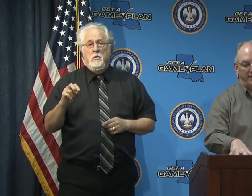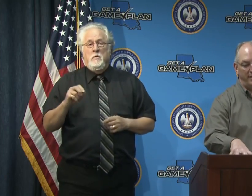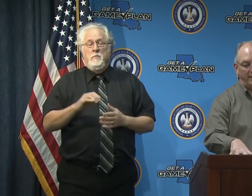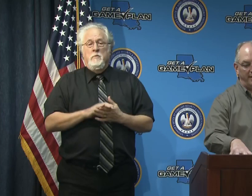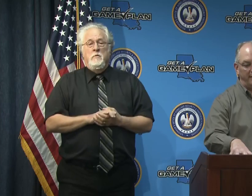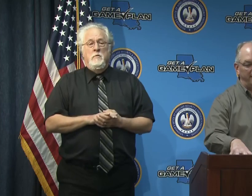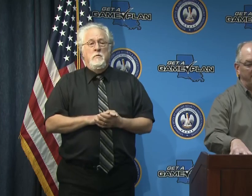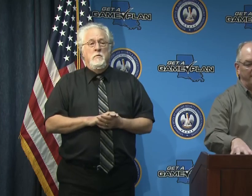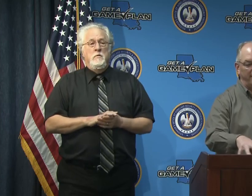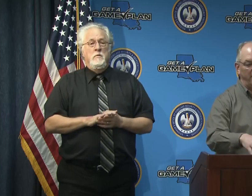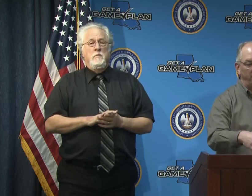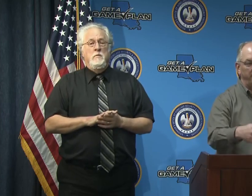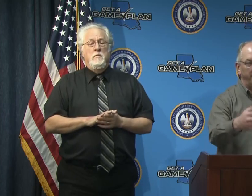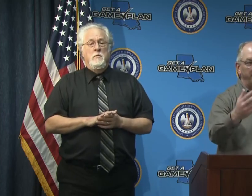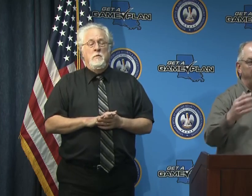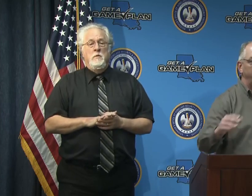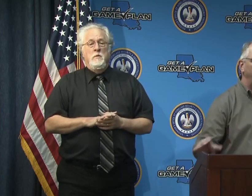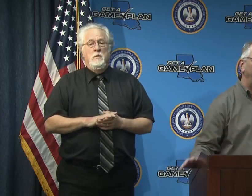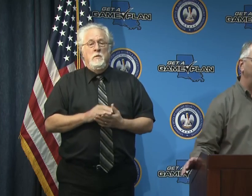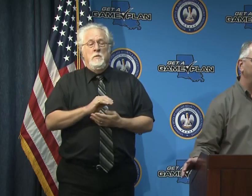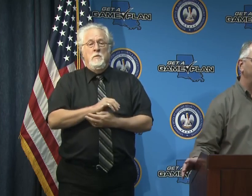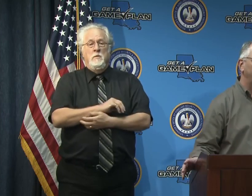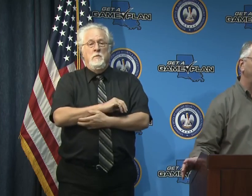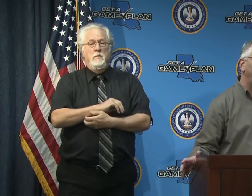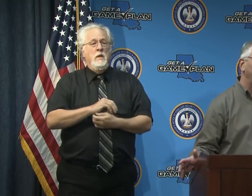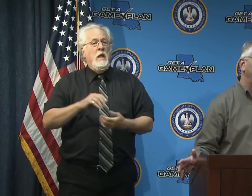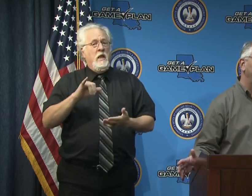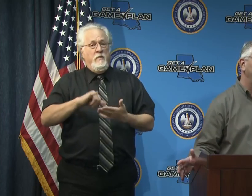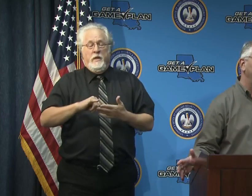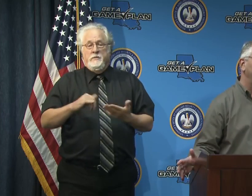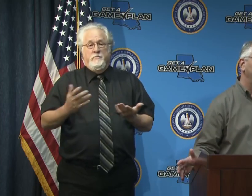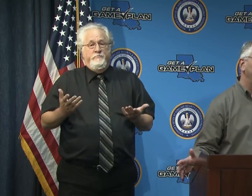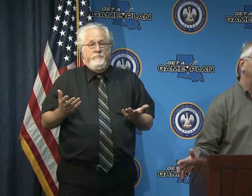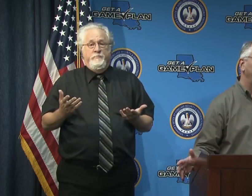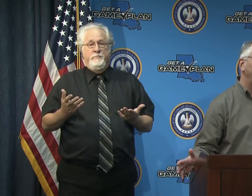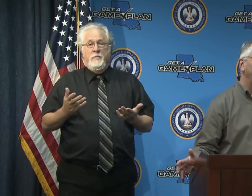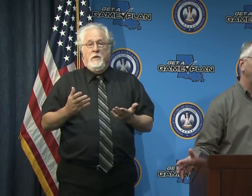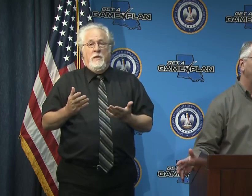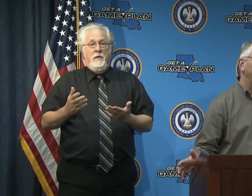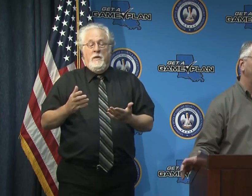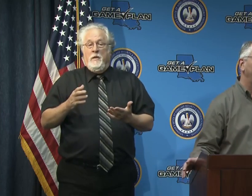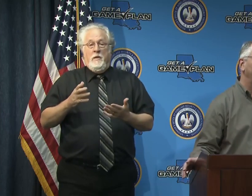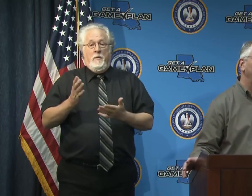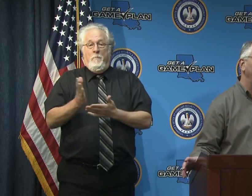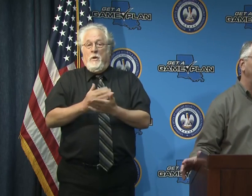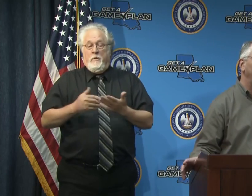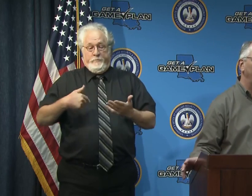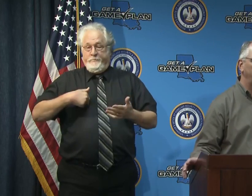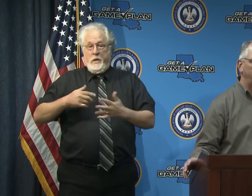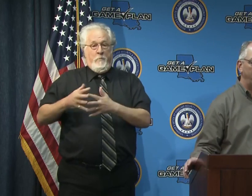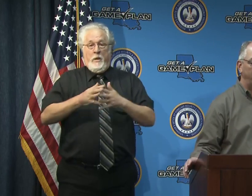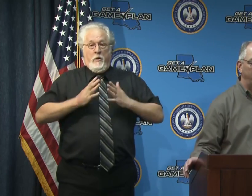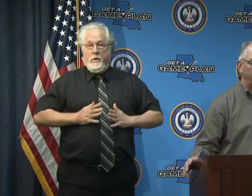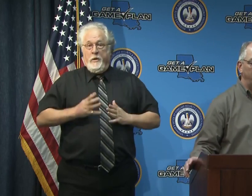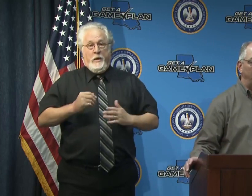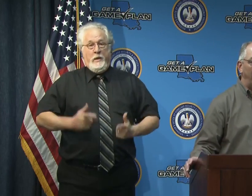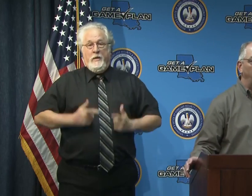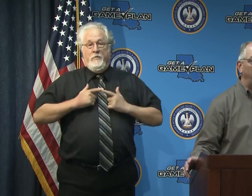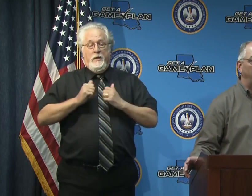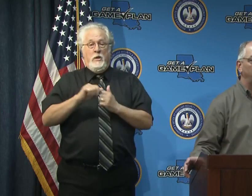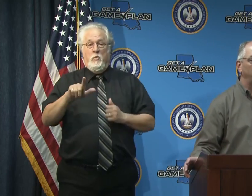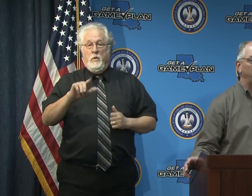and you know that's part of being an american as part of living in louisiana